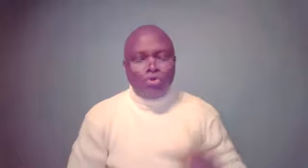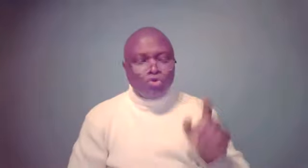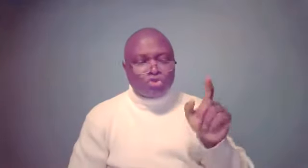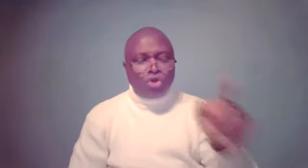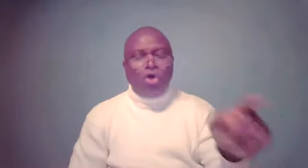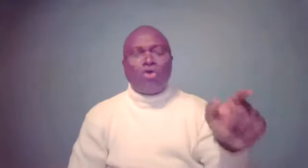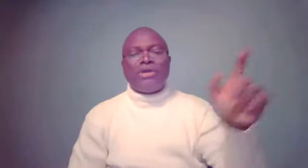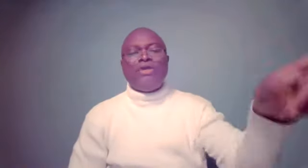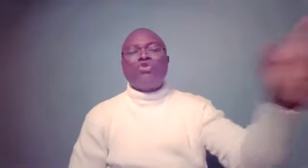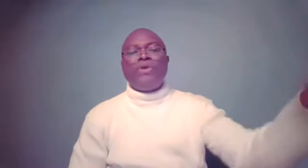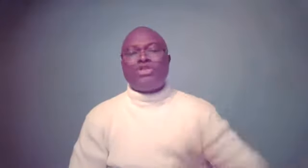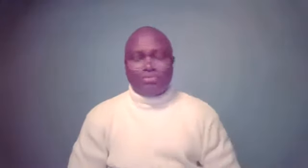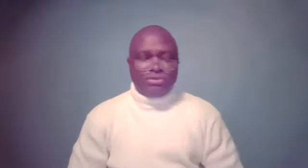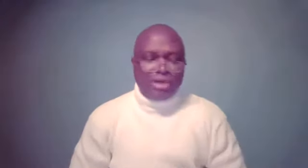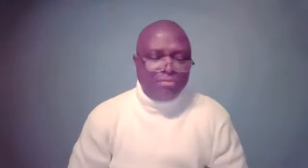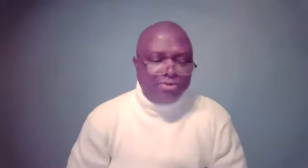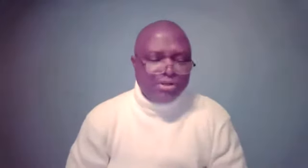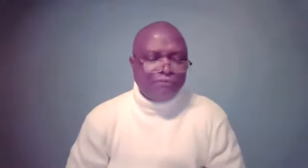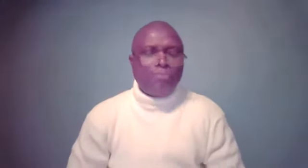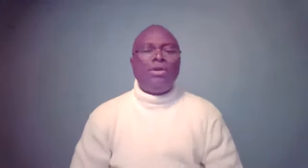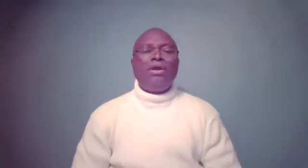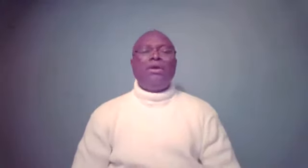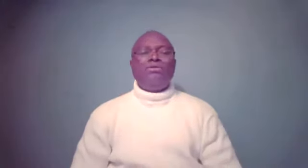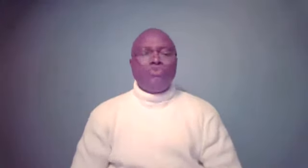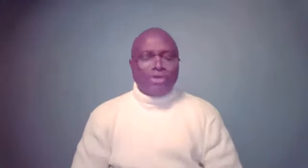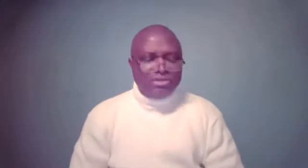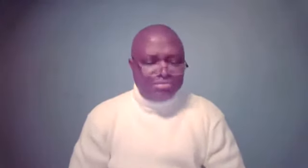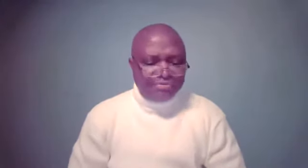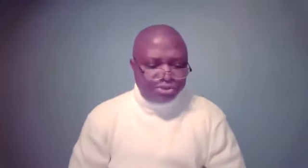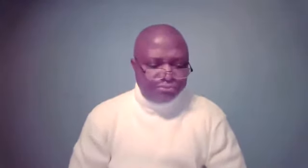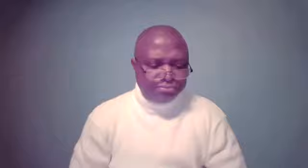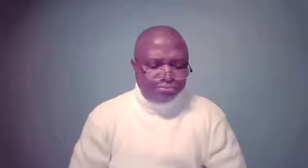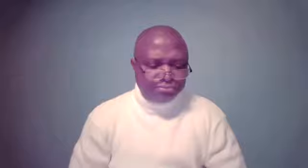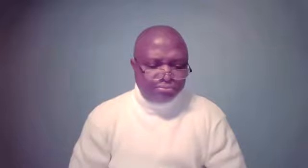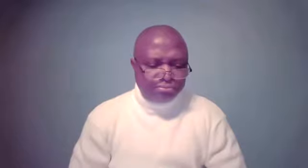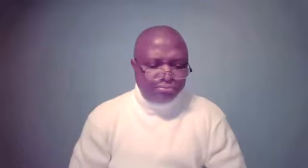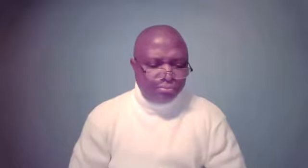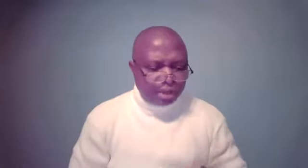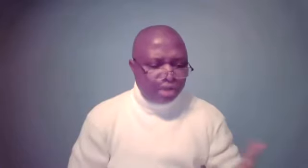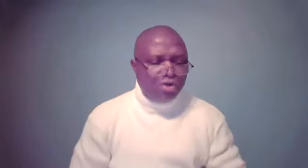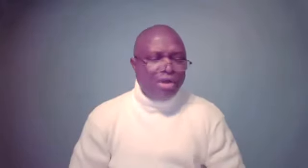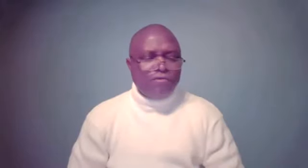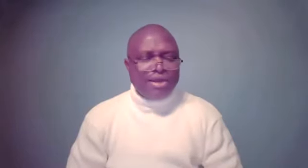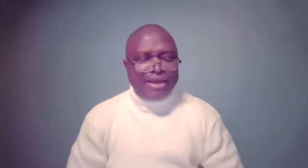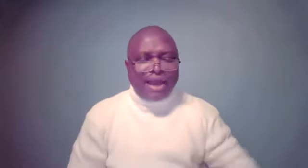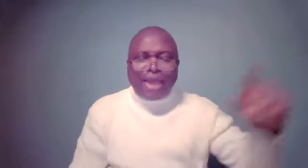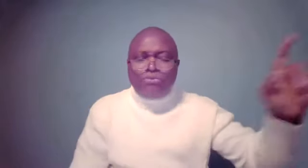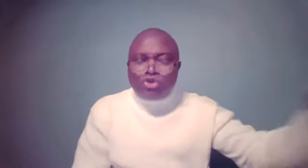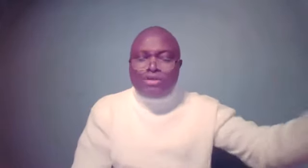you sold into Egypt. I'm reading from New King James version. I go over it again. I am Joseph,